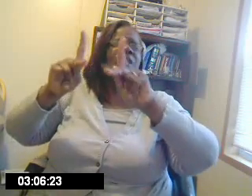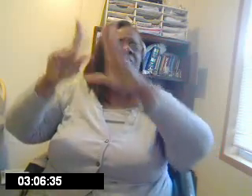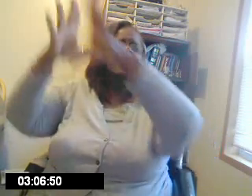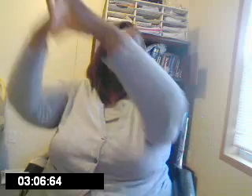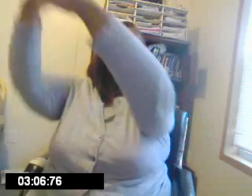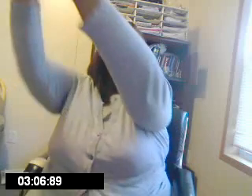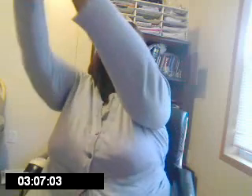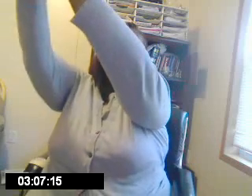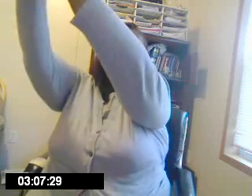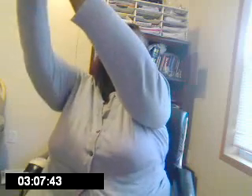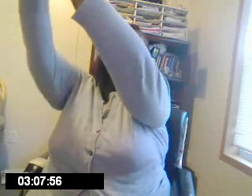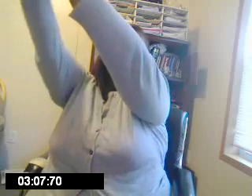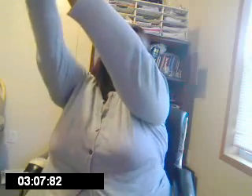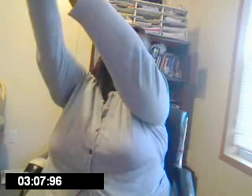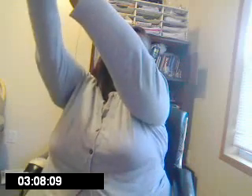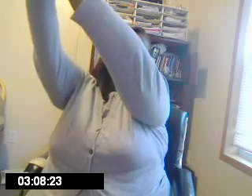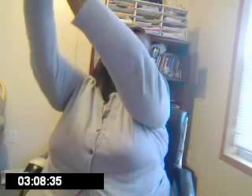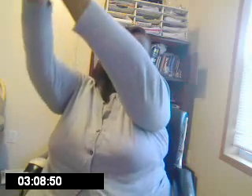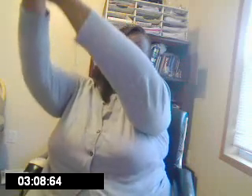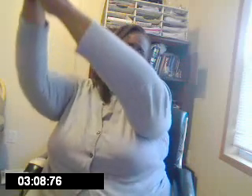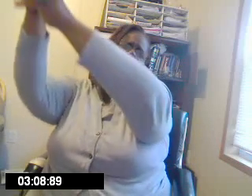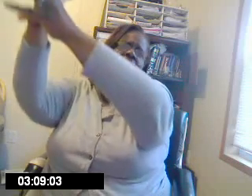Opportunity. And you want to come up from above.